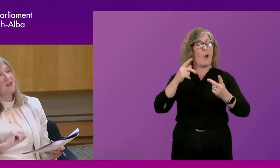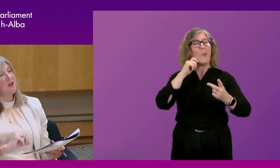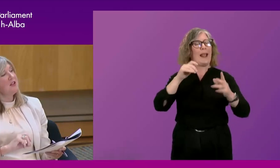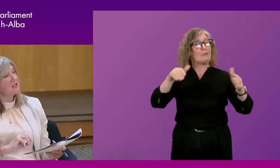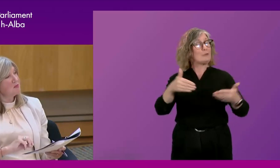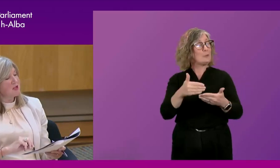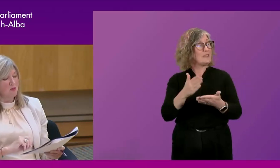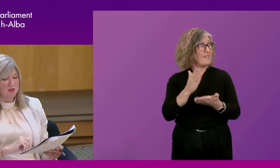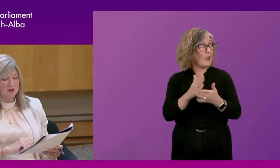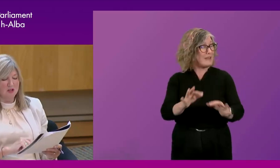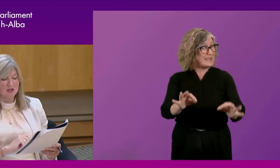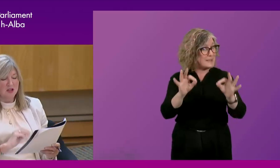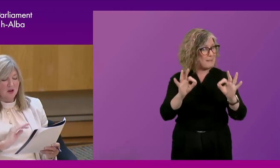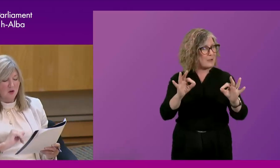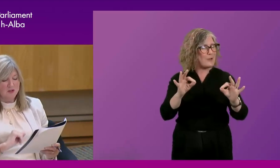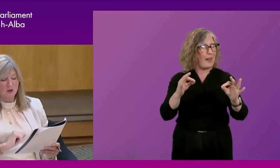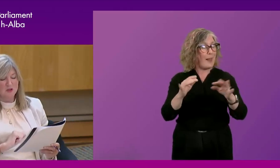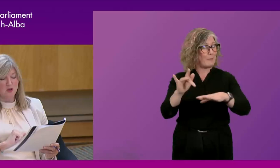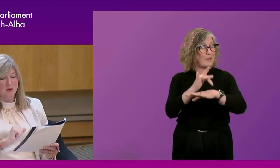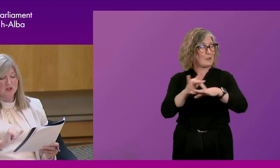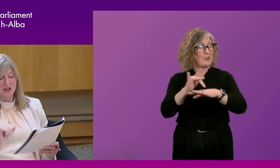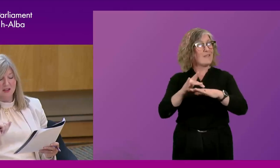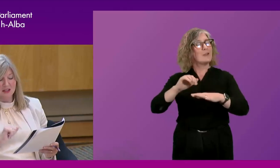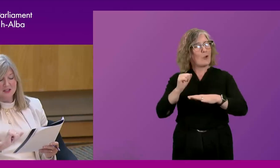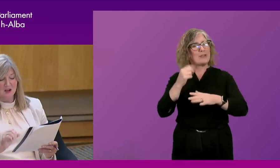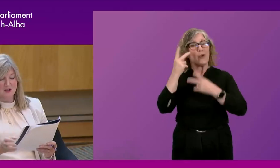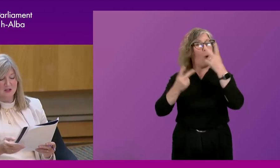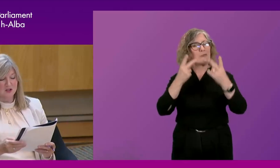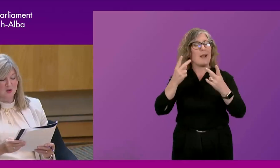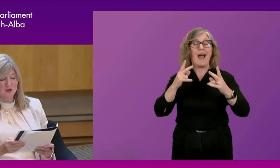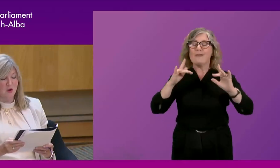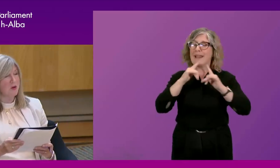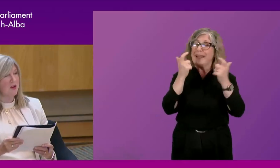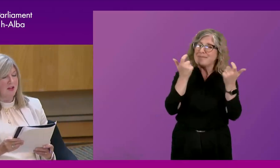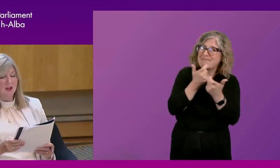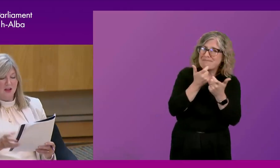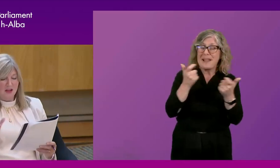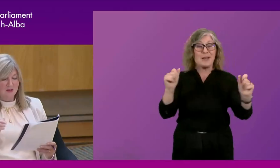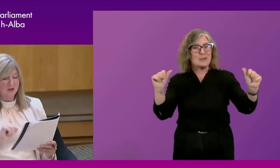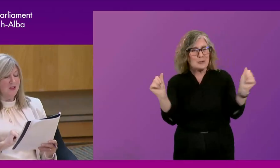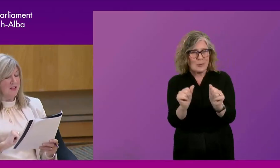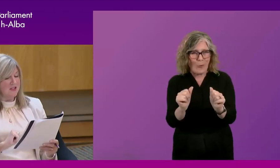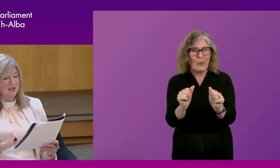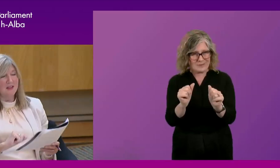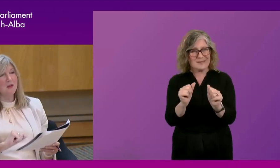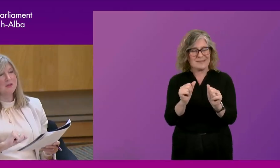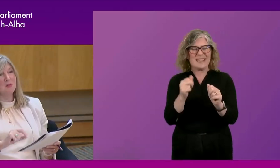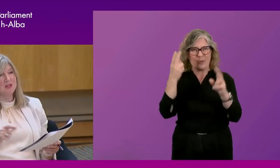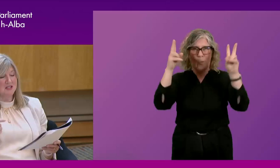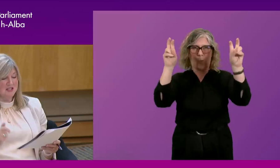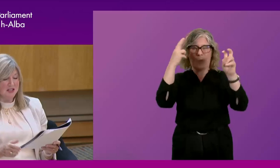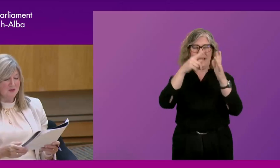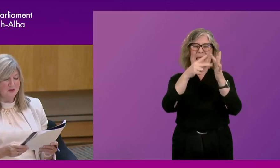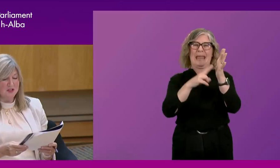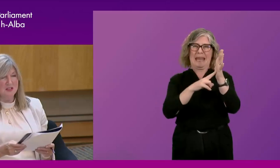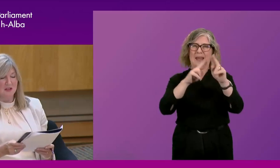a very special production of Scottish Opera's lighthearted short opera in flagranti. And that will take